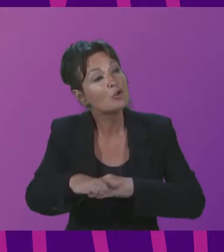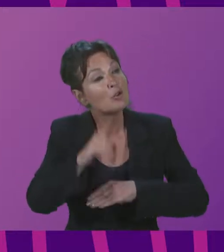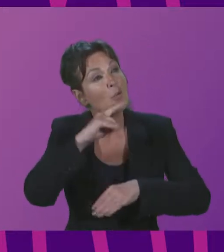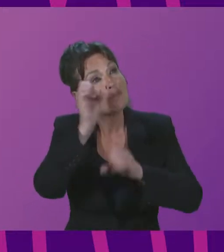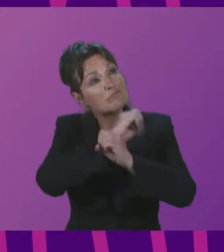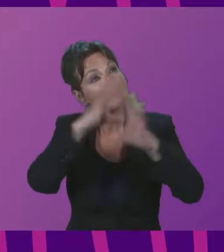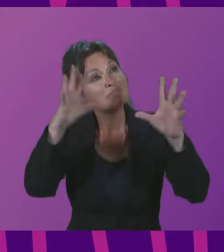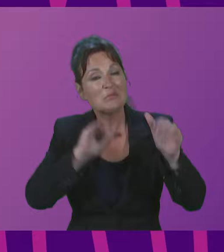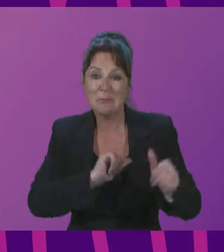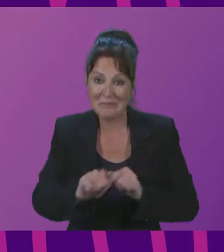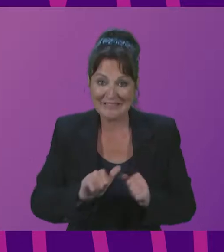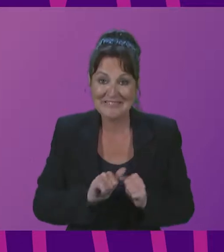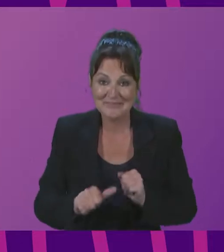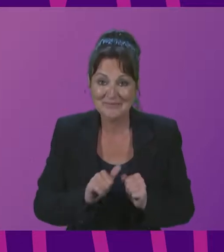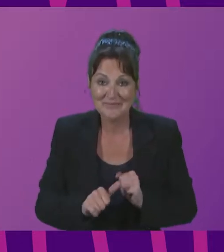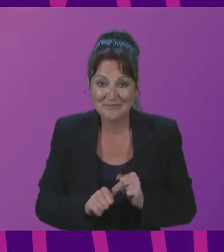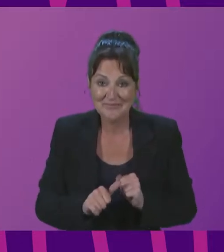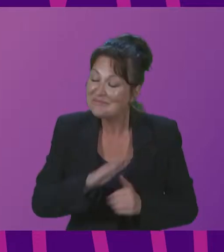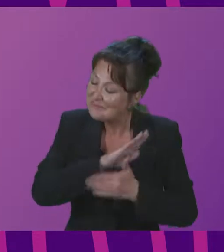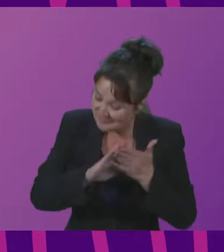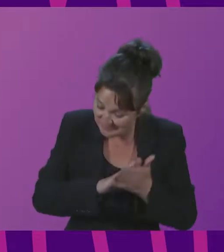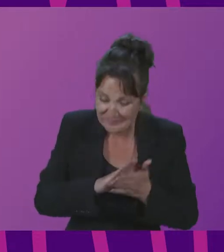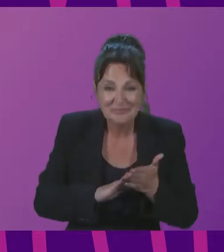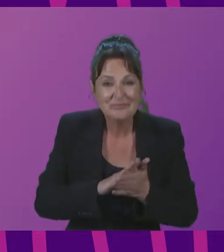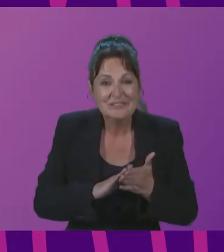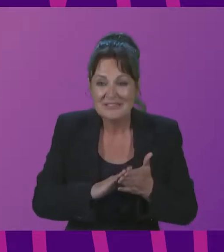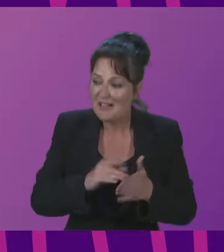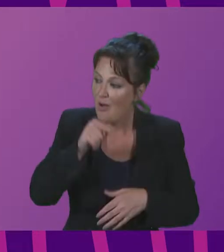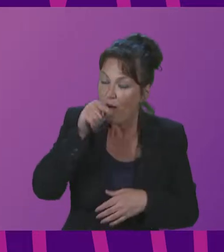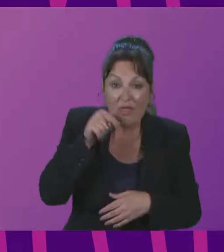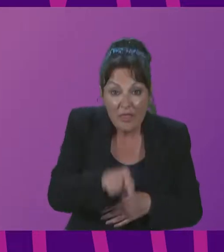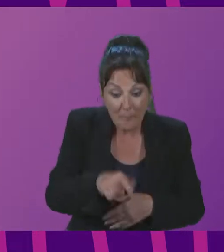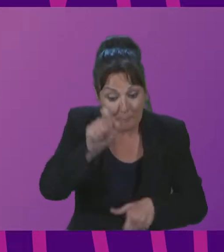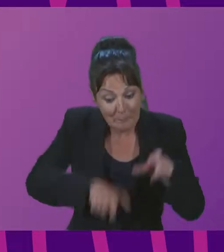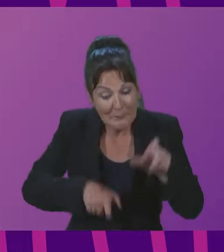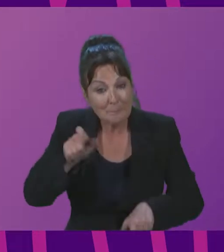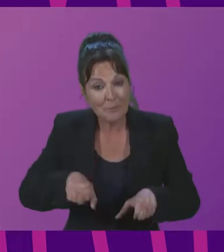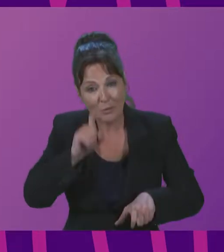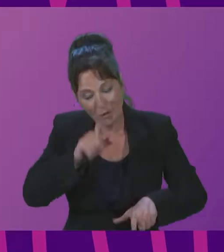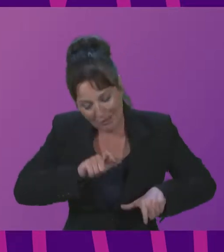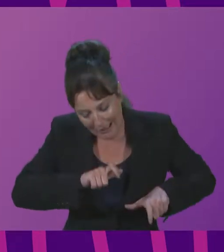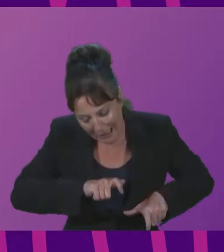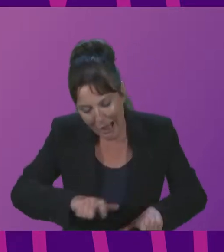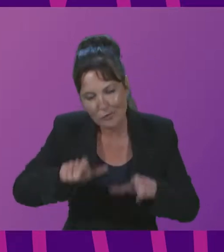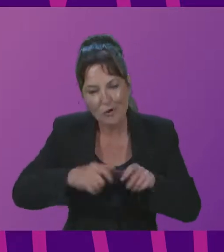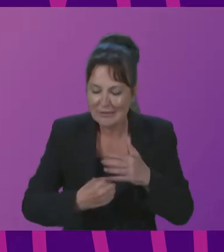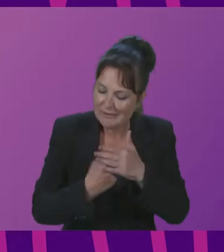start where the people have stopped and where the people are continuing to develop their countries.